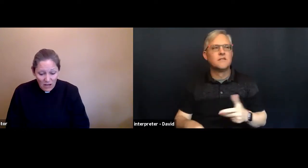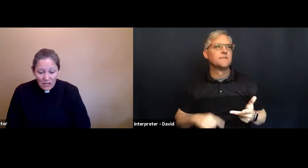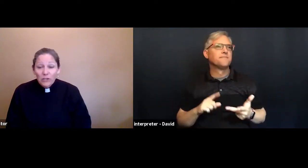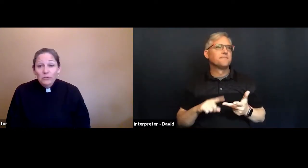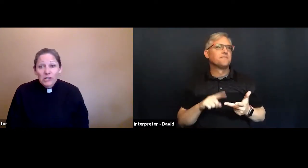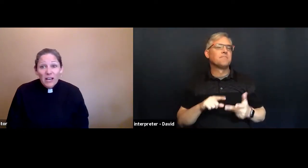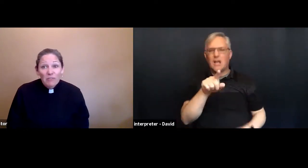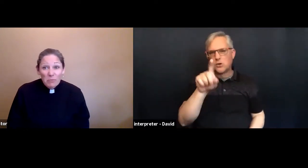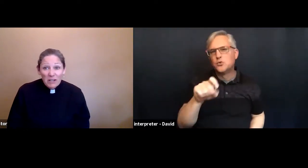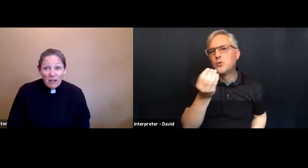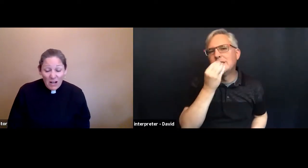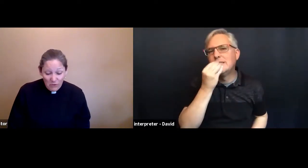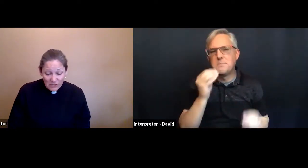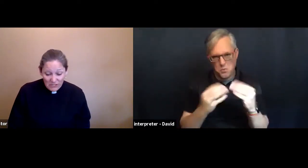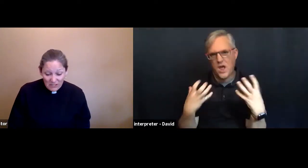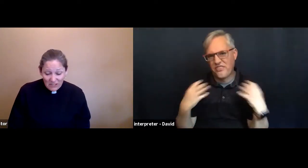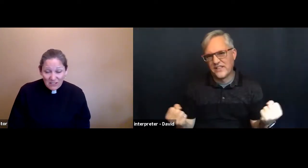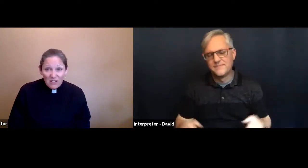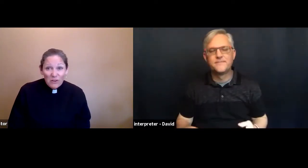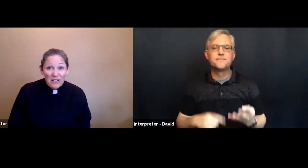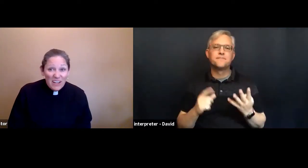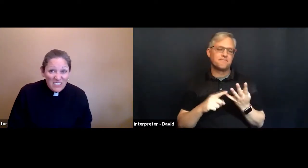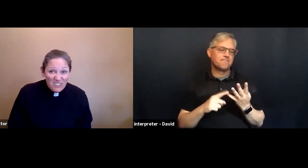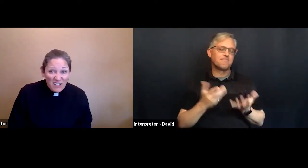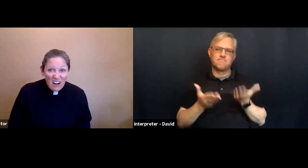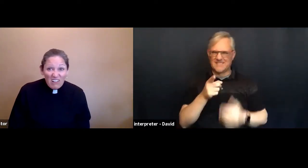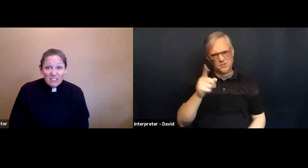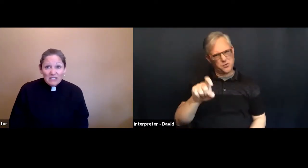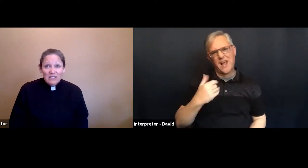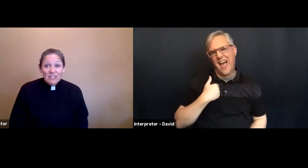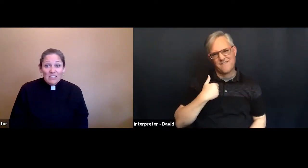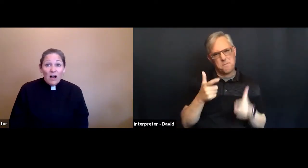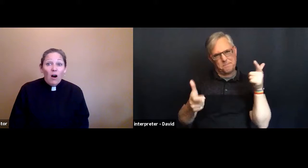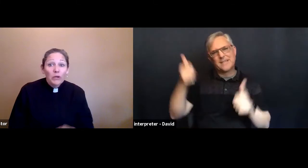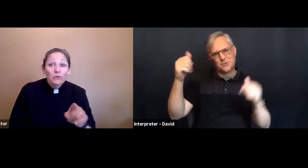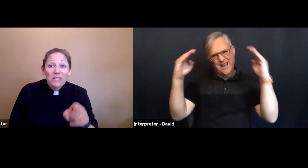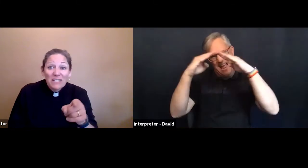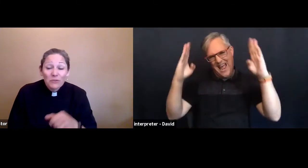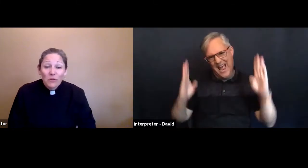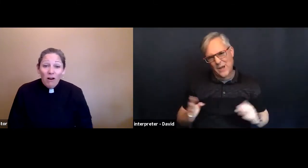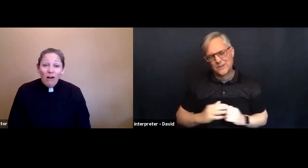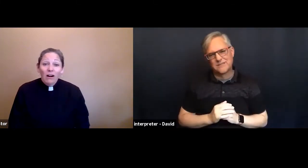you should have a bigger house or a nicer house oh you need a new car